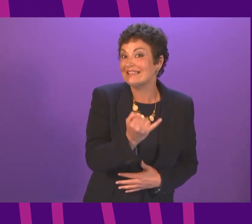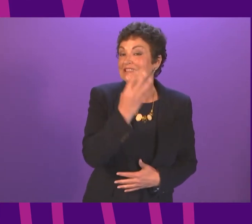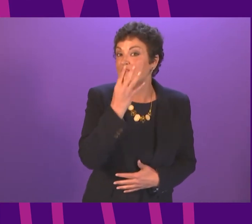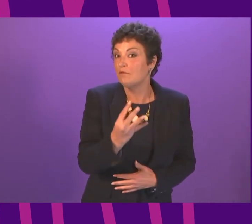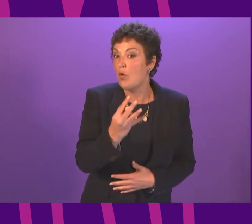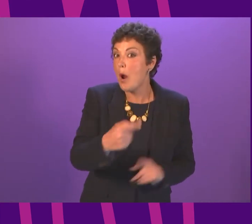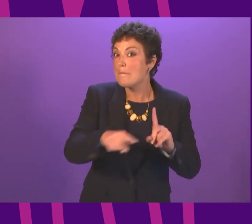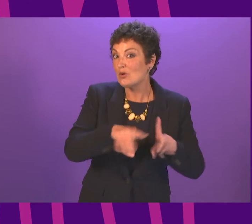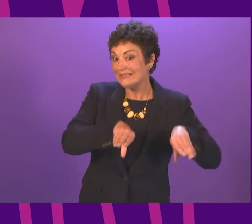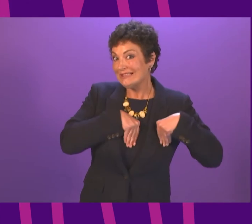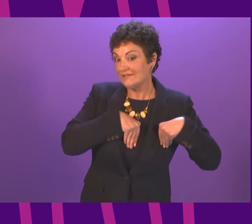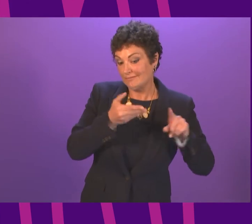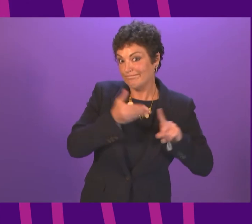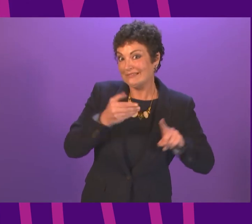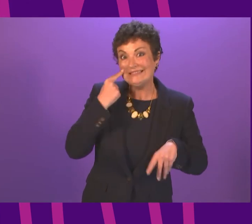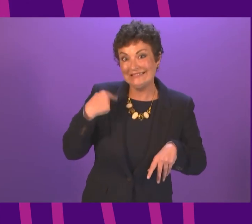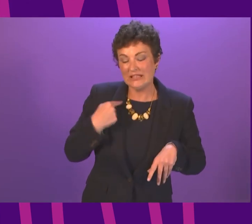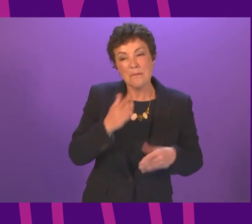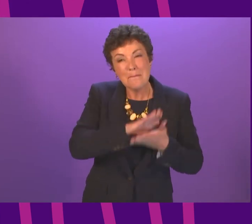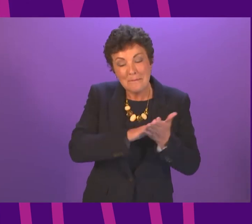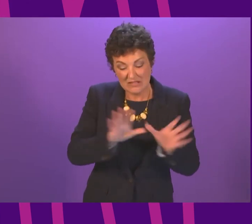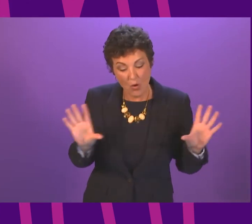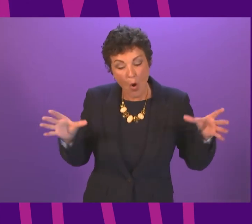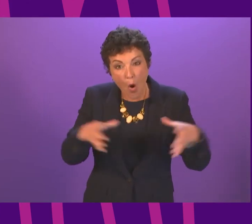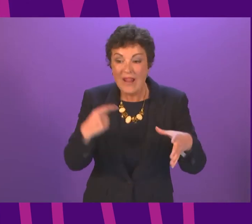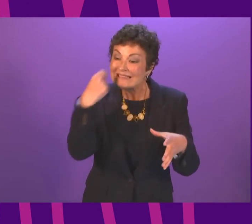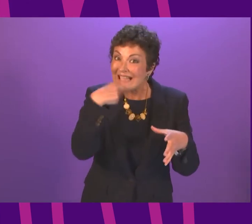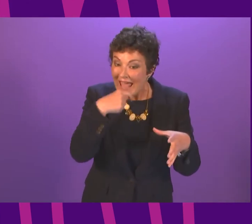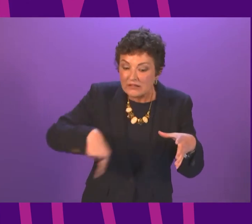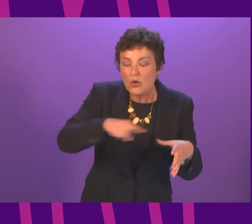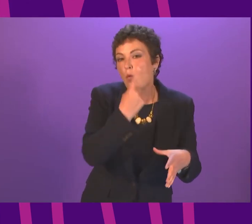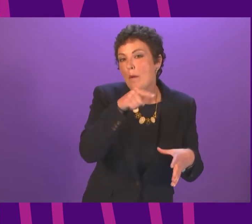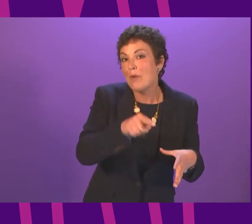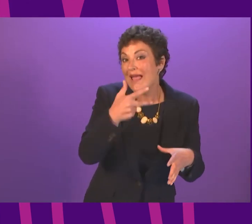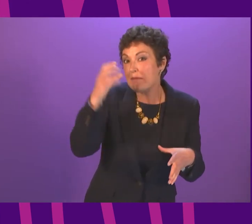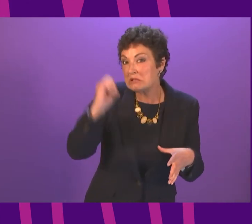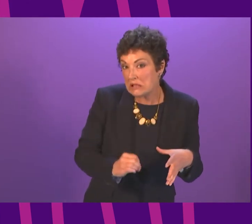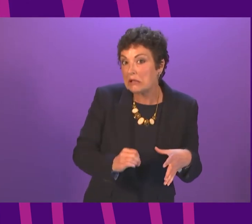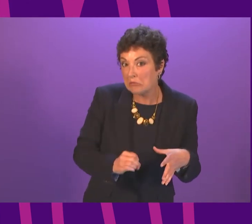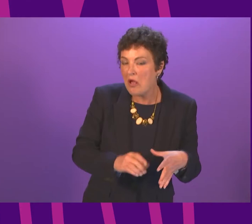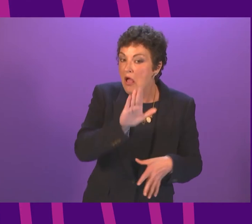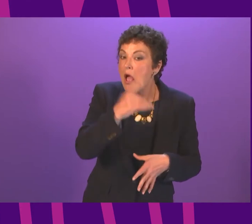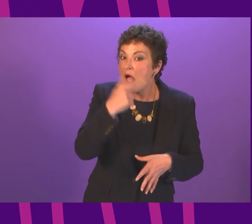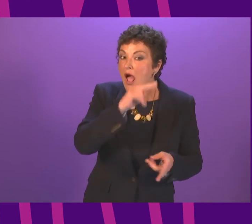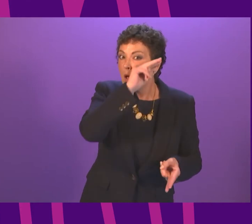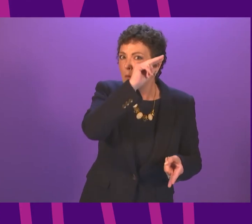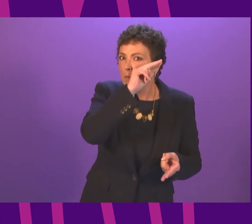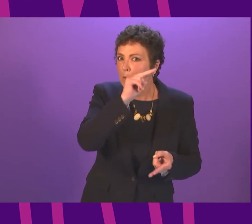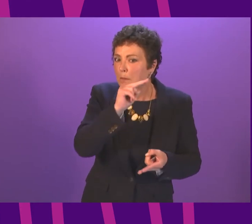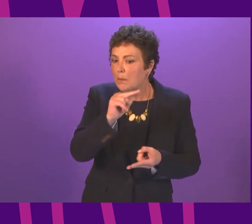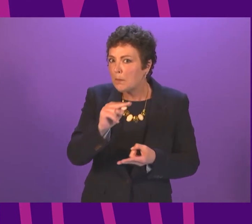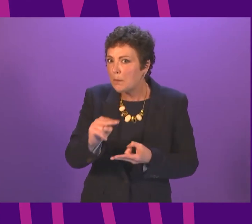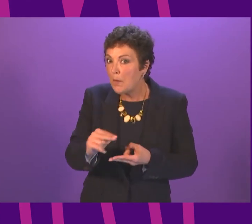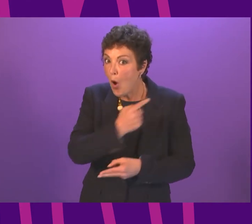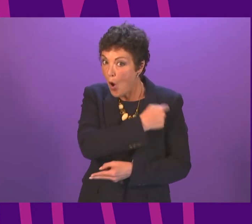positive cases identified yesterday, 1.8% of all tests being positive. We see a reduction in hospital